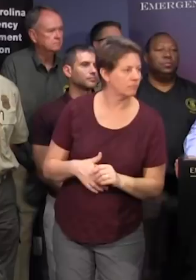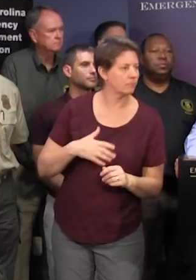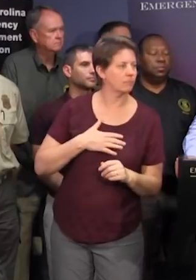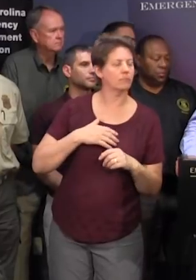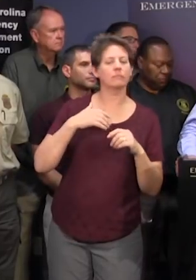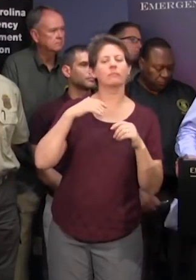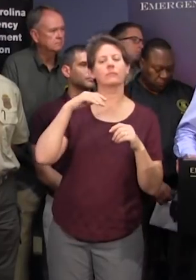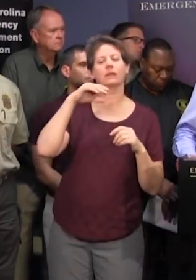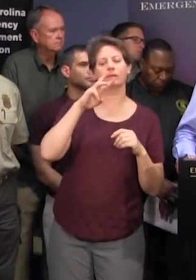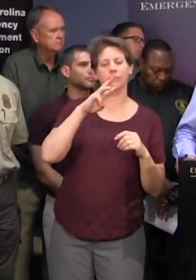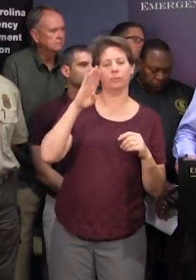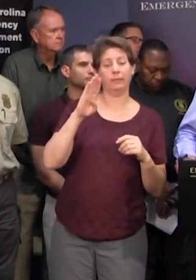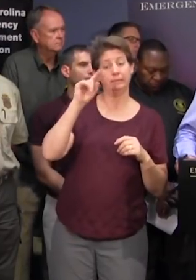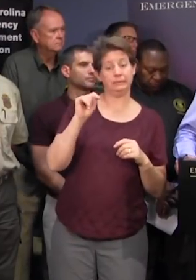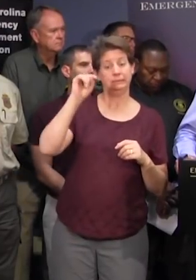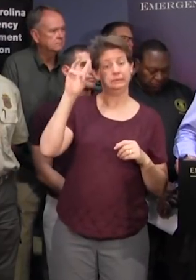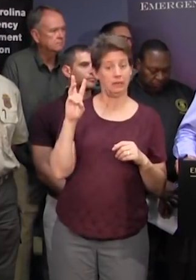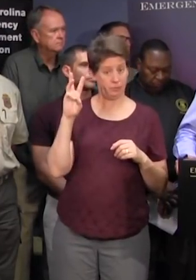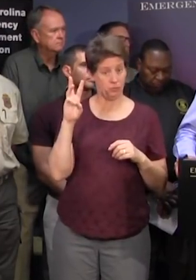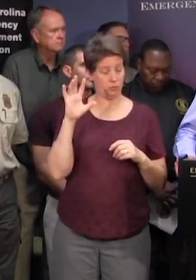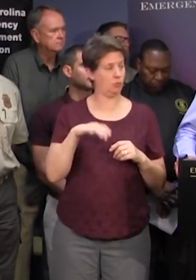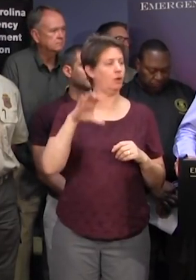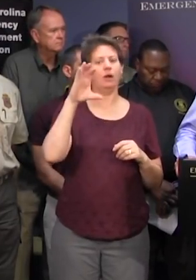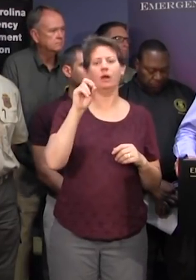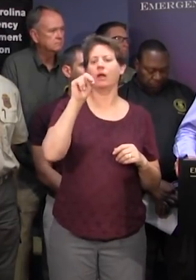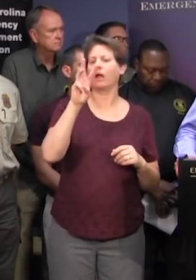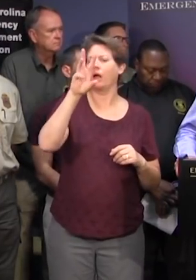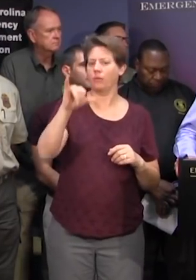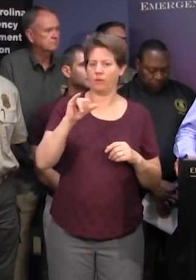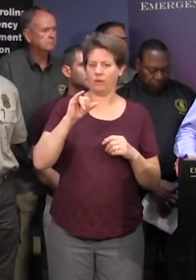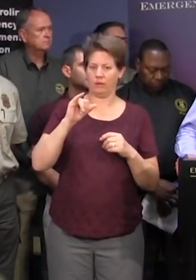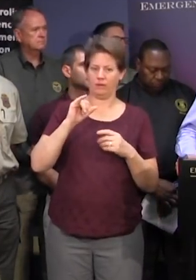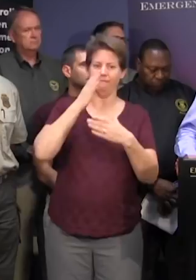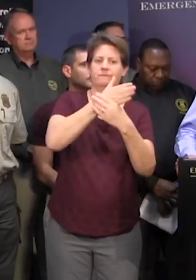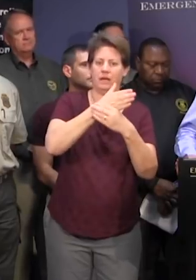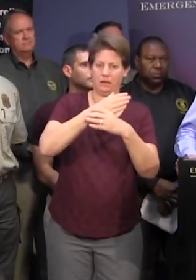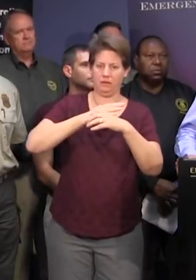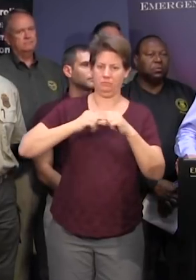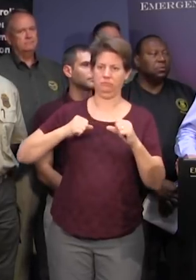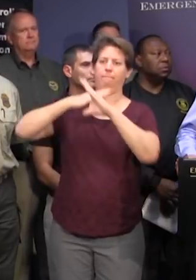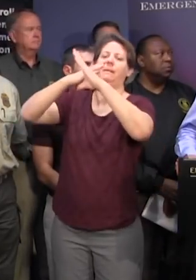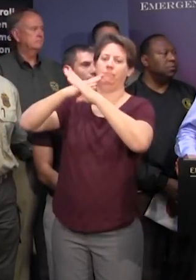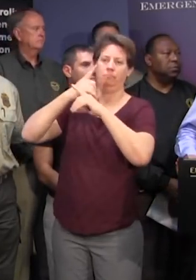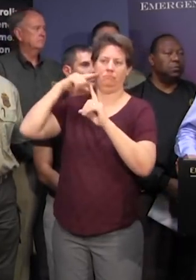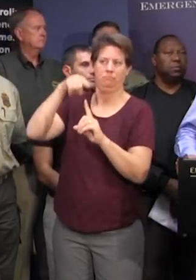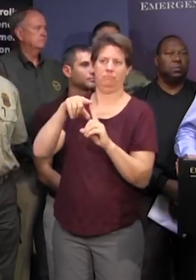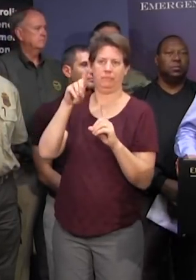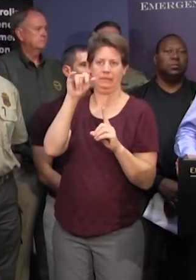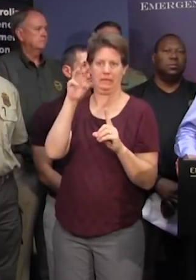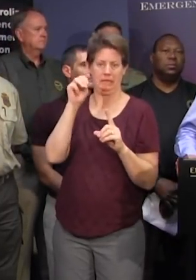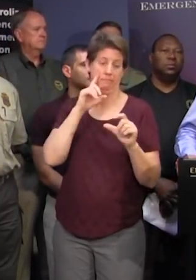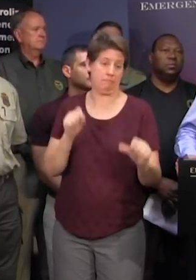wbtw um the city of highway followed an injunction in regard to these temporary dams and the possibility of flooding